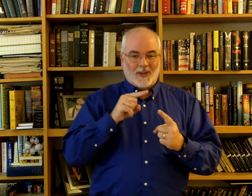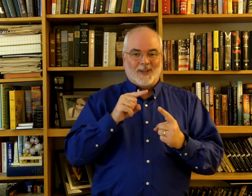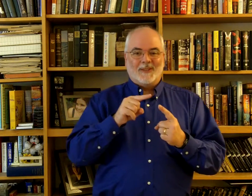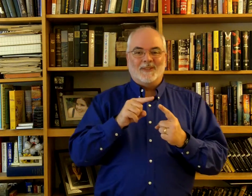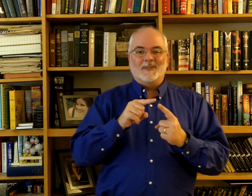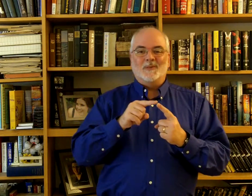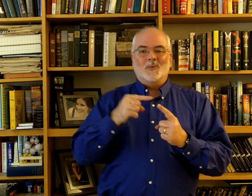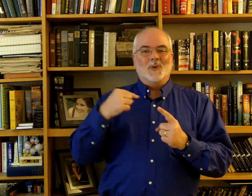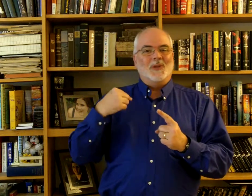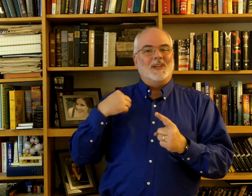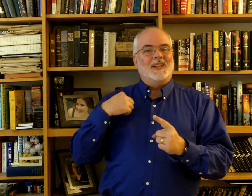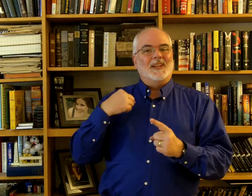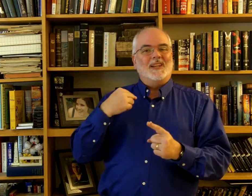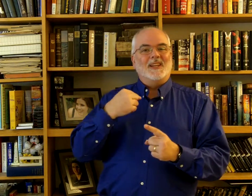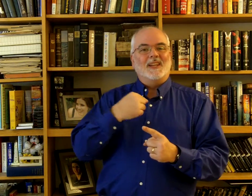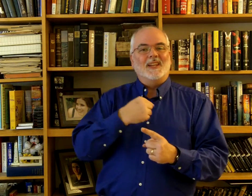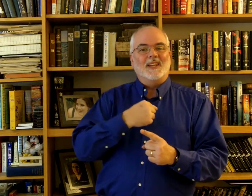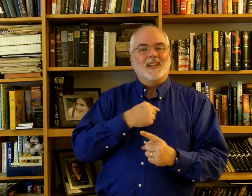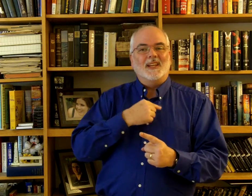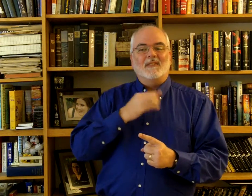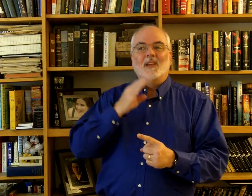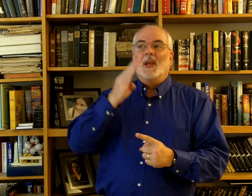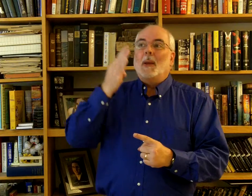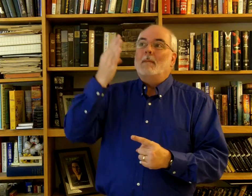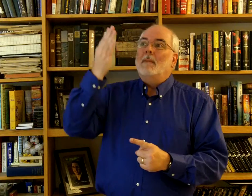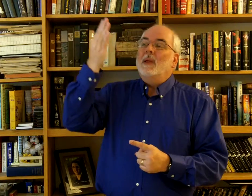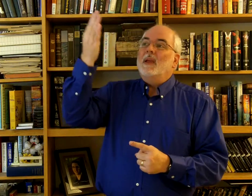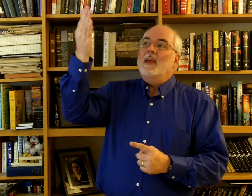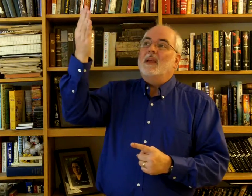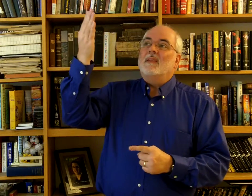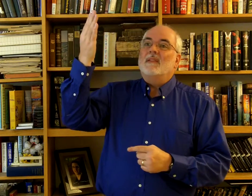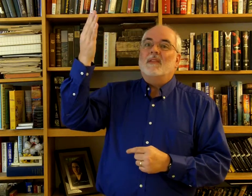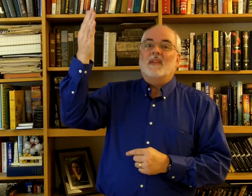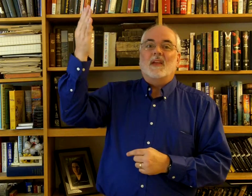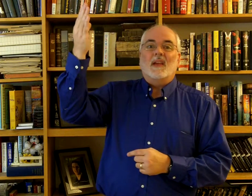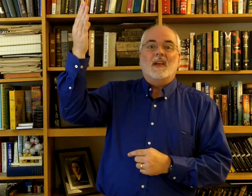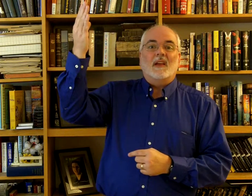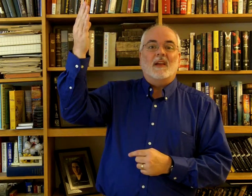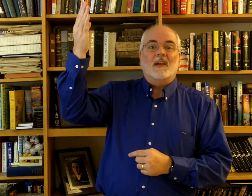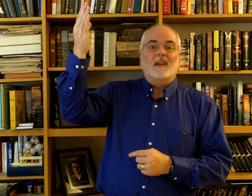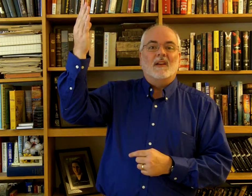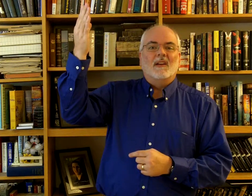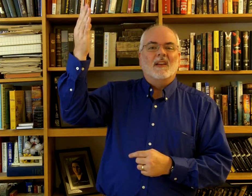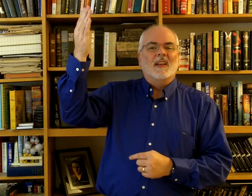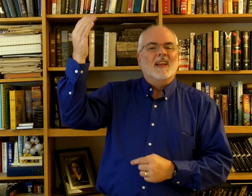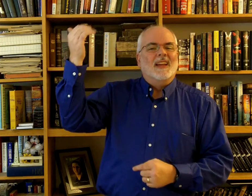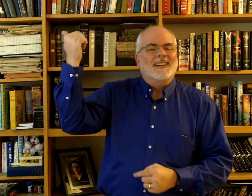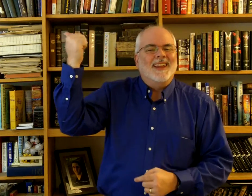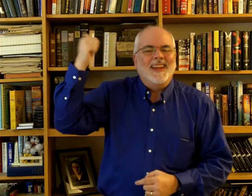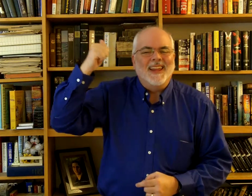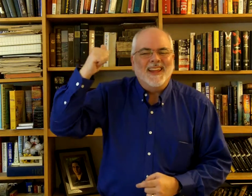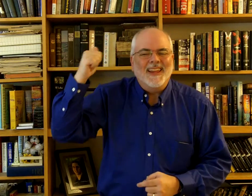When we've been there ten